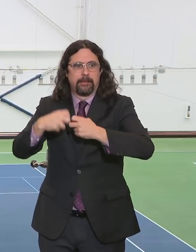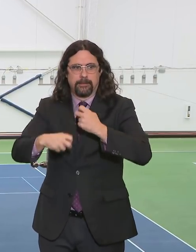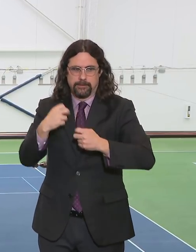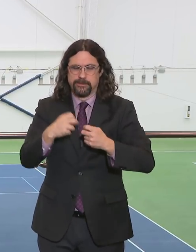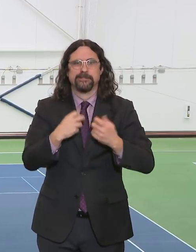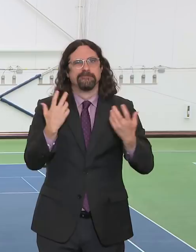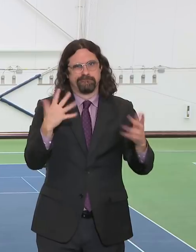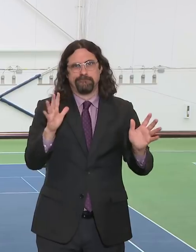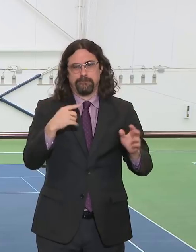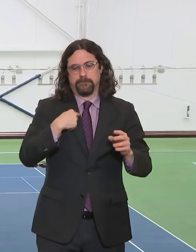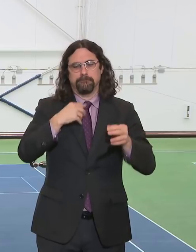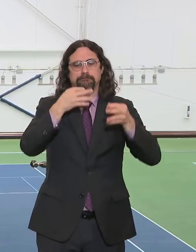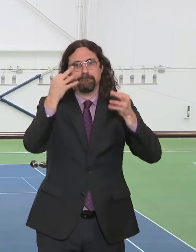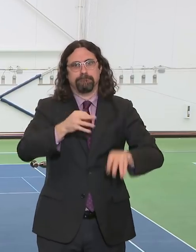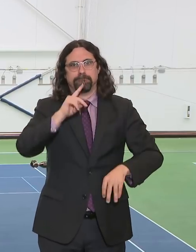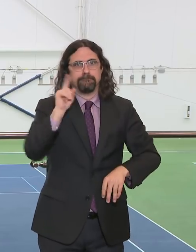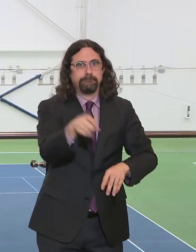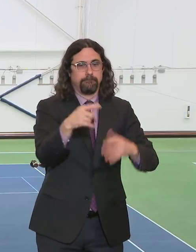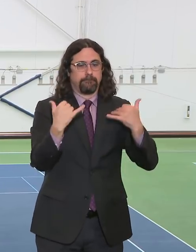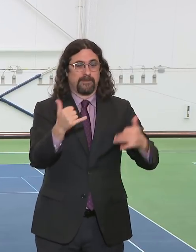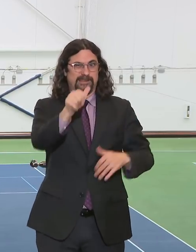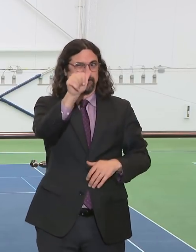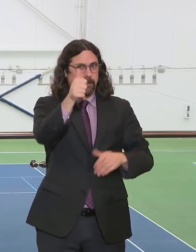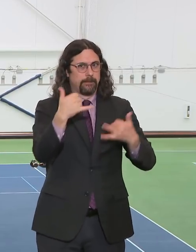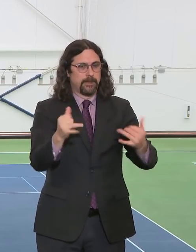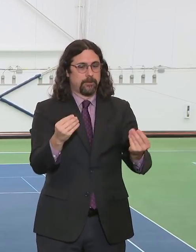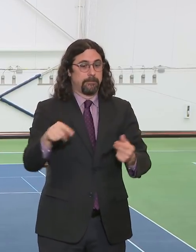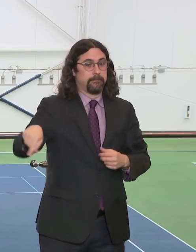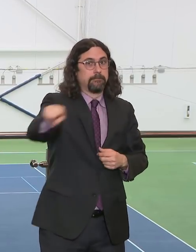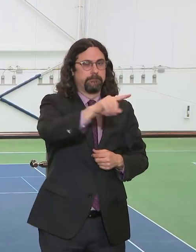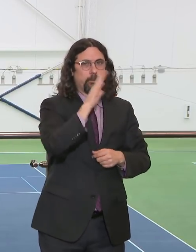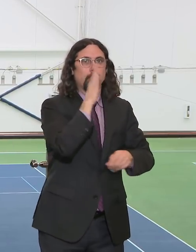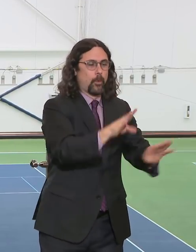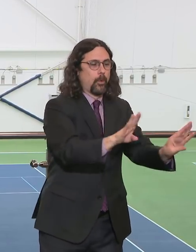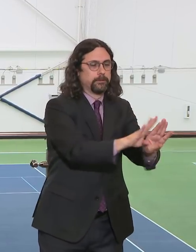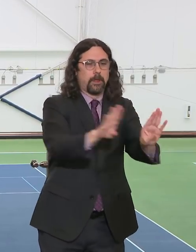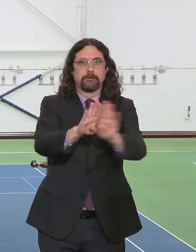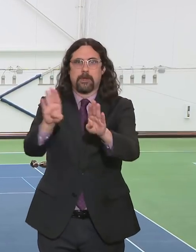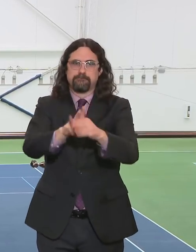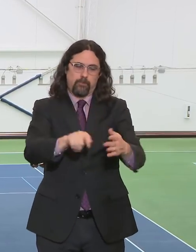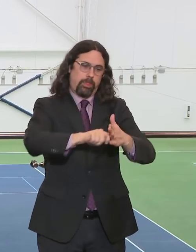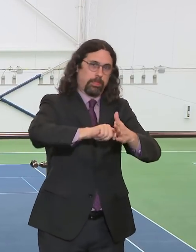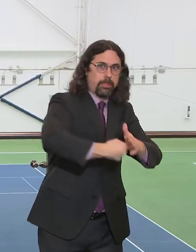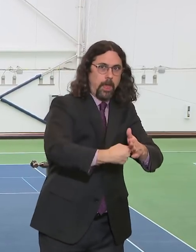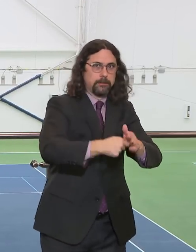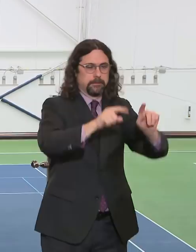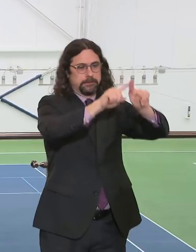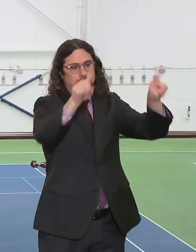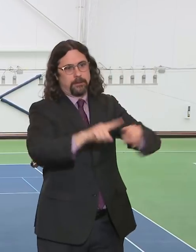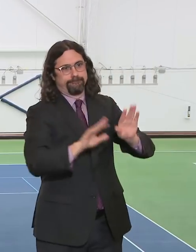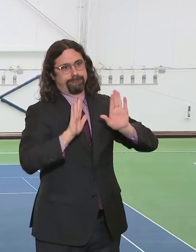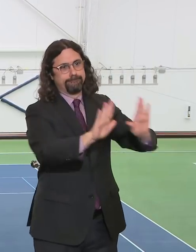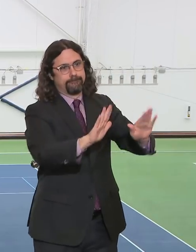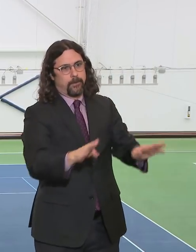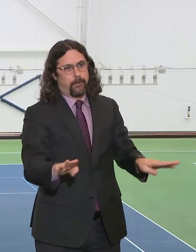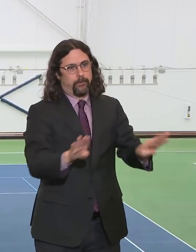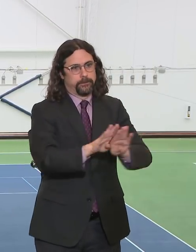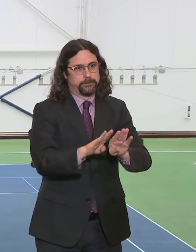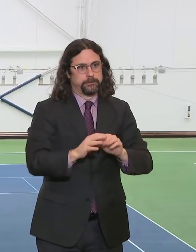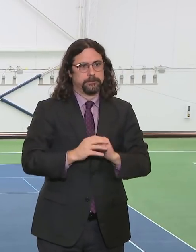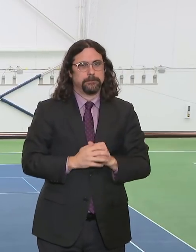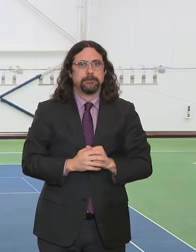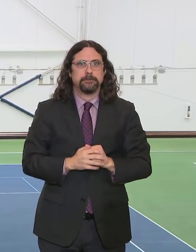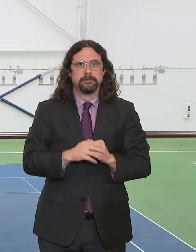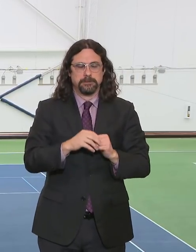My goal, again, is to try to preserve as many as possible if people follow the rules. If people will not follow the rules, we'll continue to shut them down aggressively.